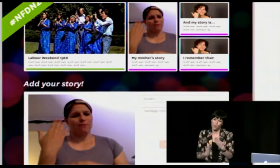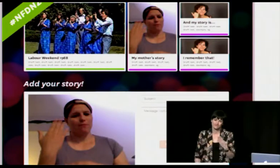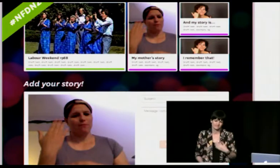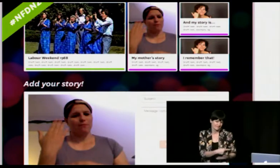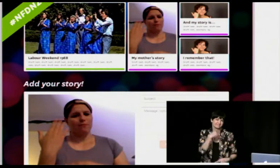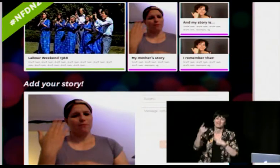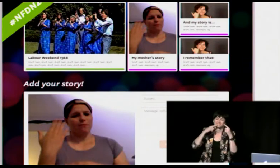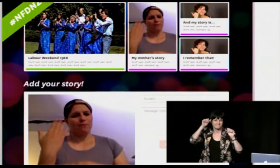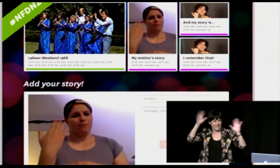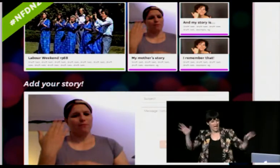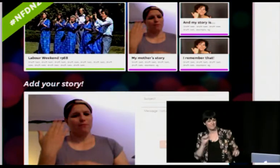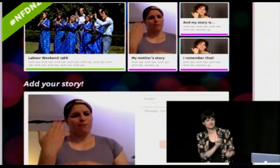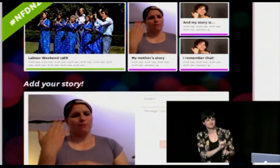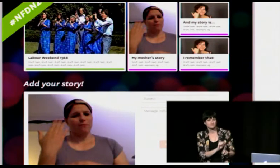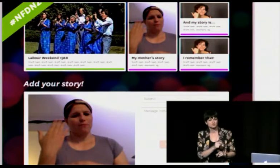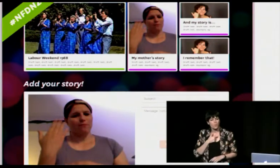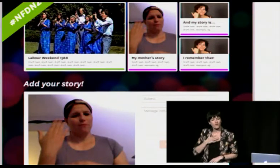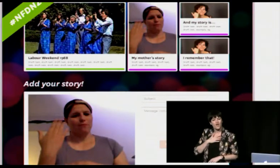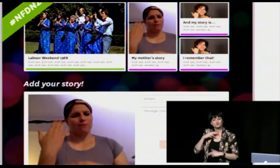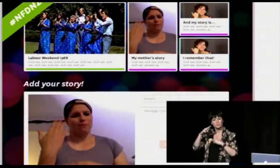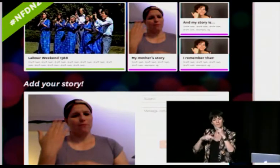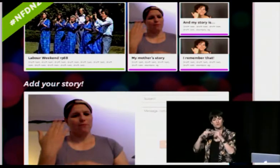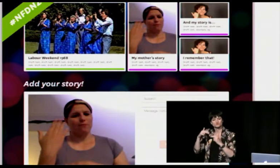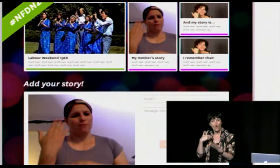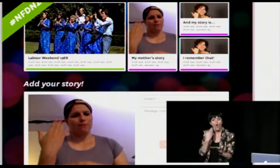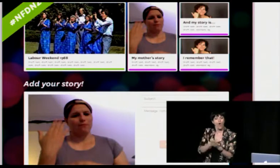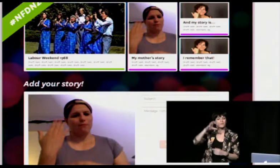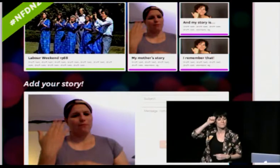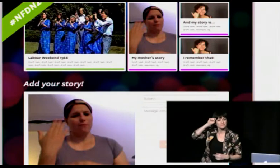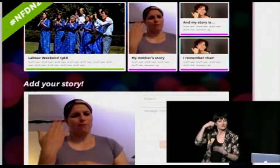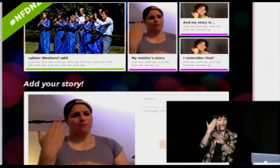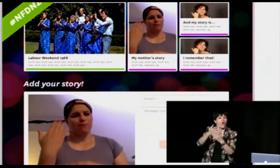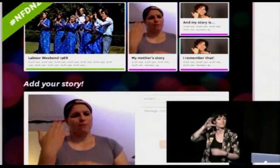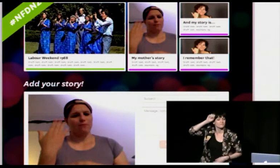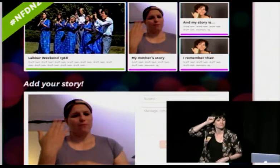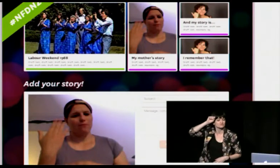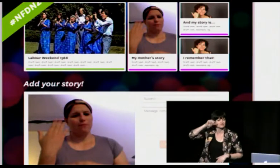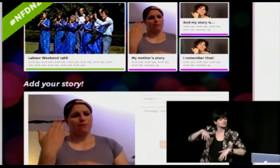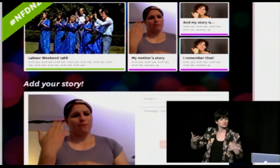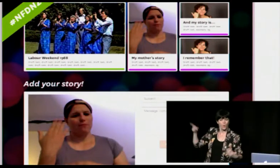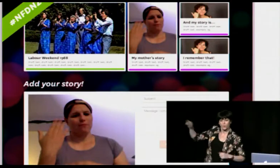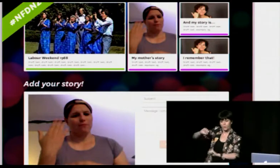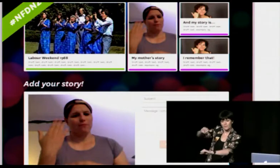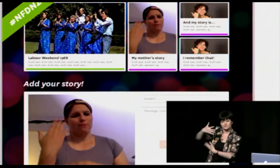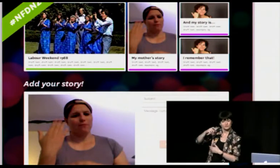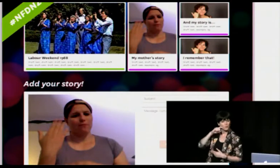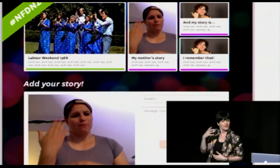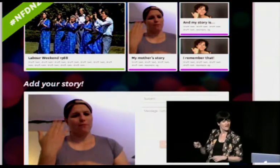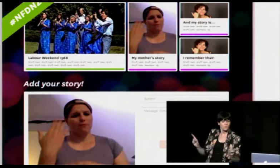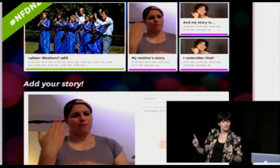in this instance was the sign singers on the top left hand corner in this case you know Catherine may have heard of this event or